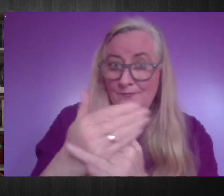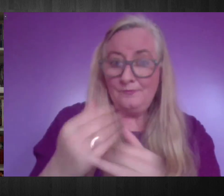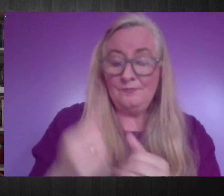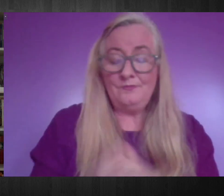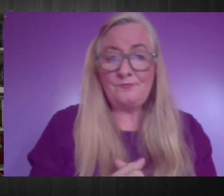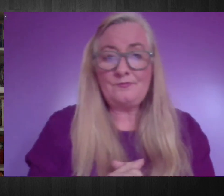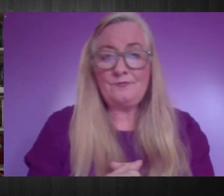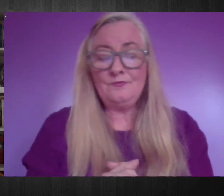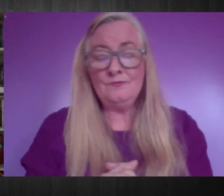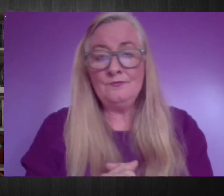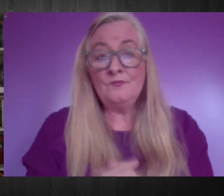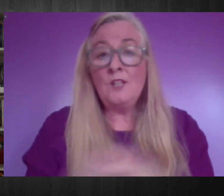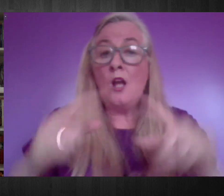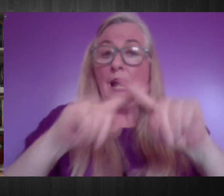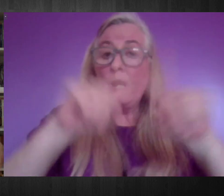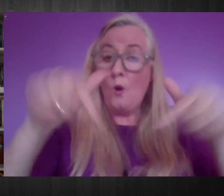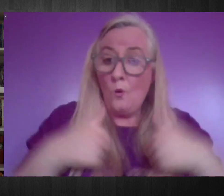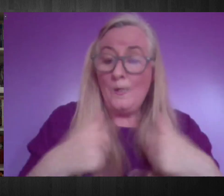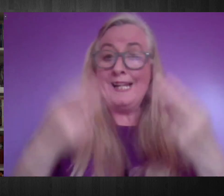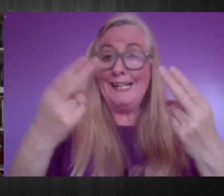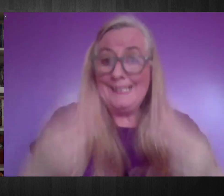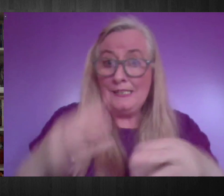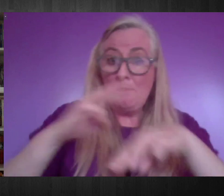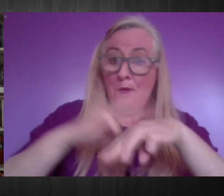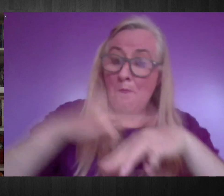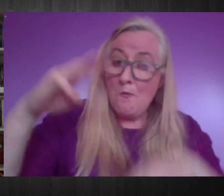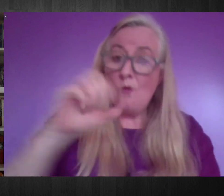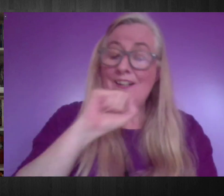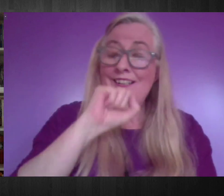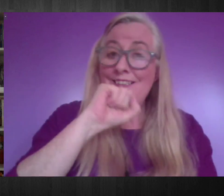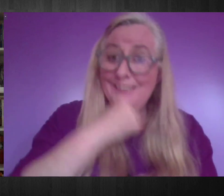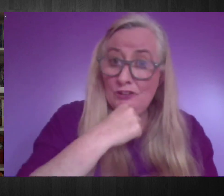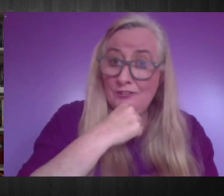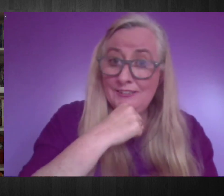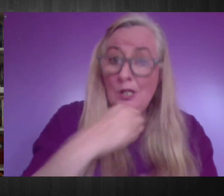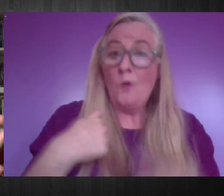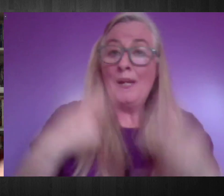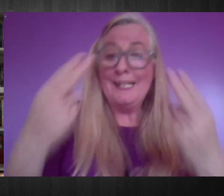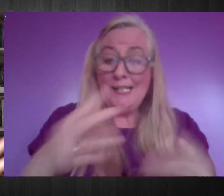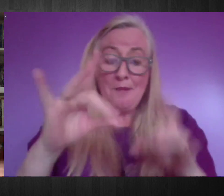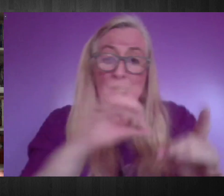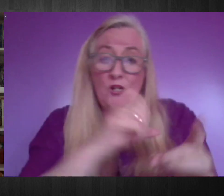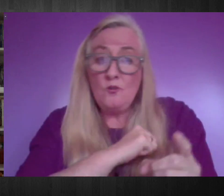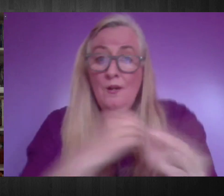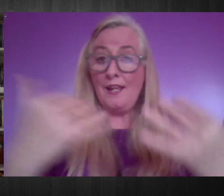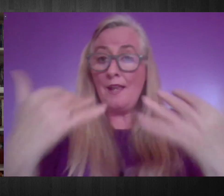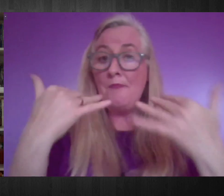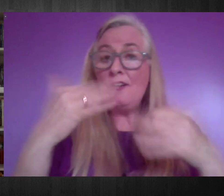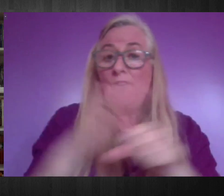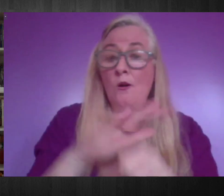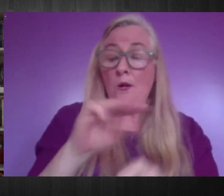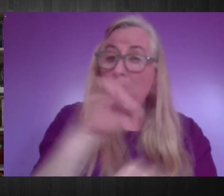disabilities. And we need to be more serious about that to confront discrimination and to make sure that persons with disabilities will not be